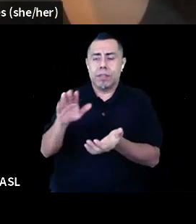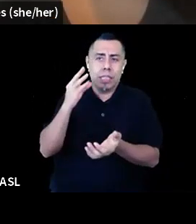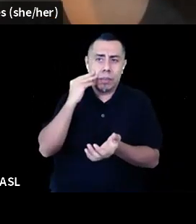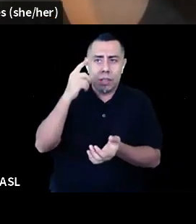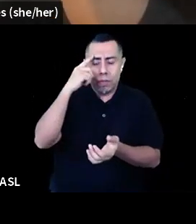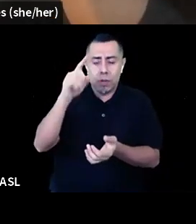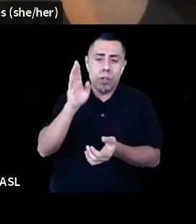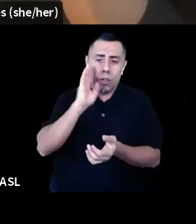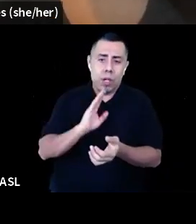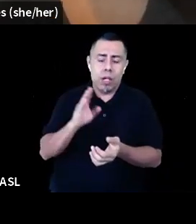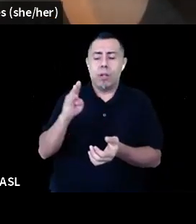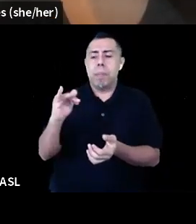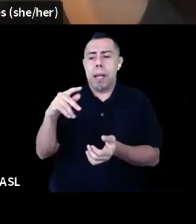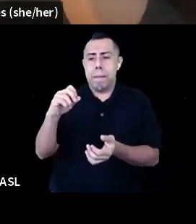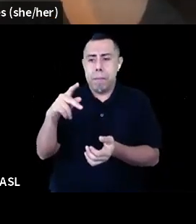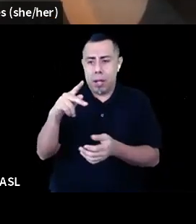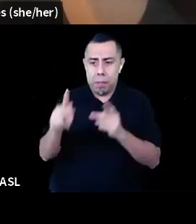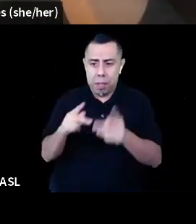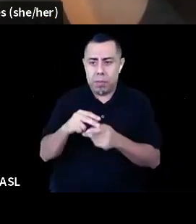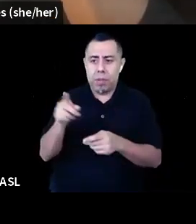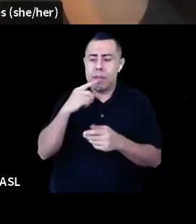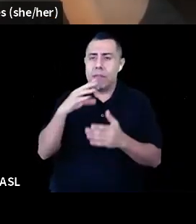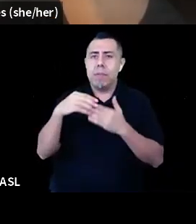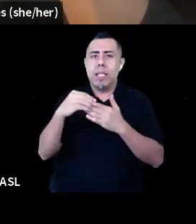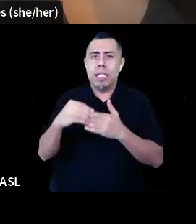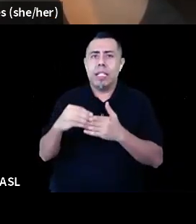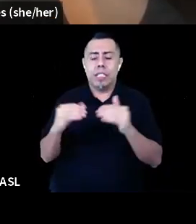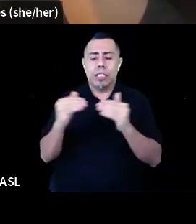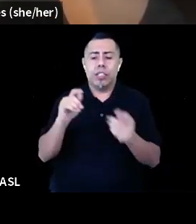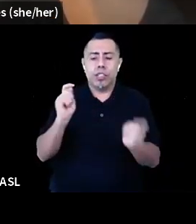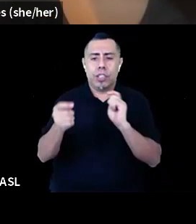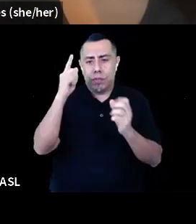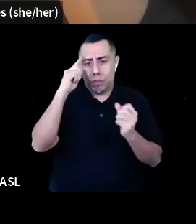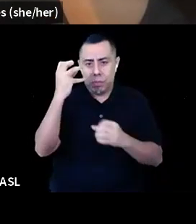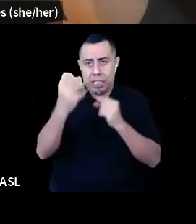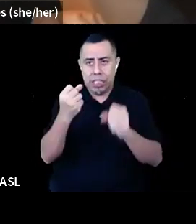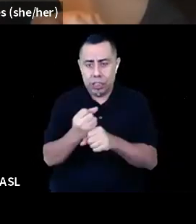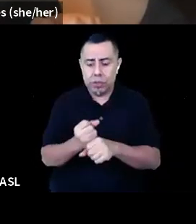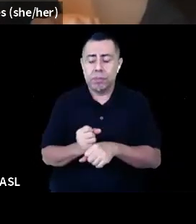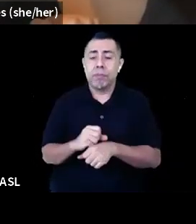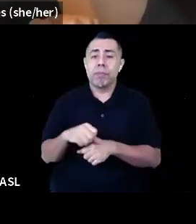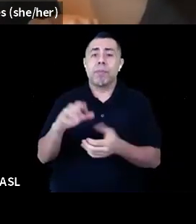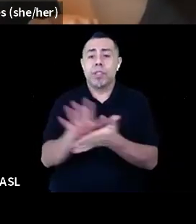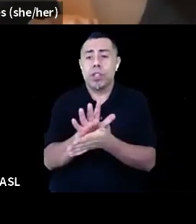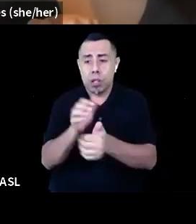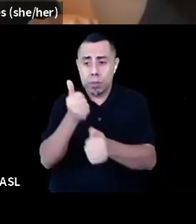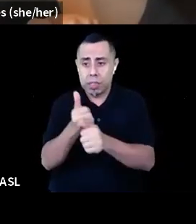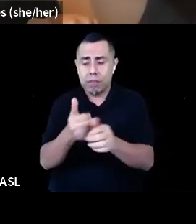for decades. The document itself models community accountability and you can read all the names of the wonderful, wonderful people who